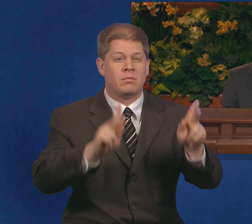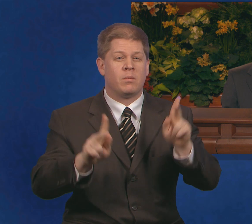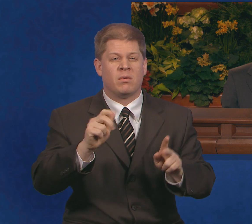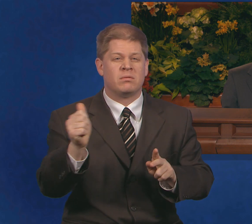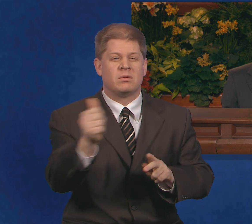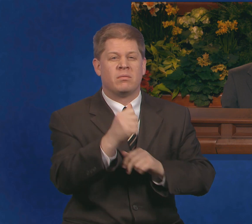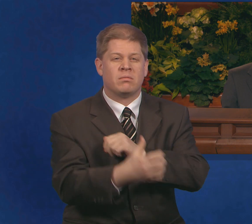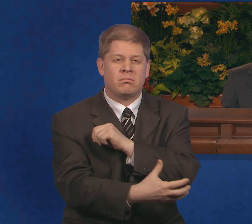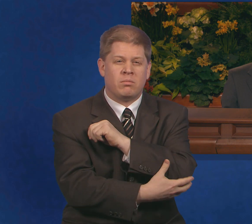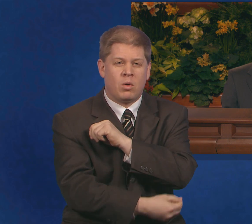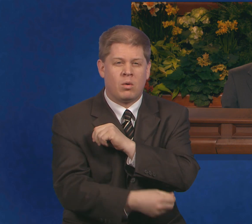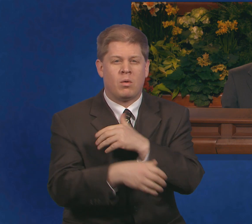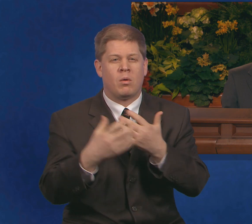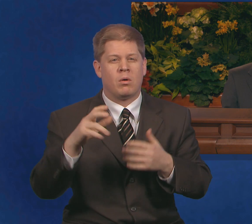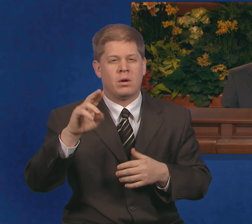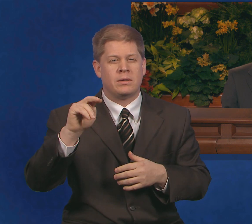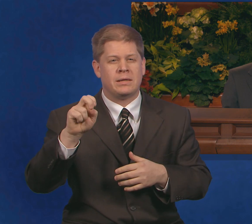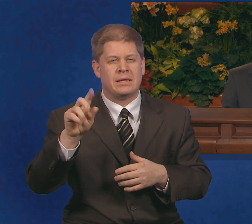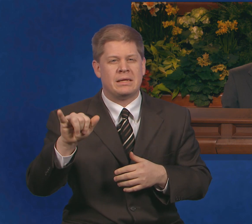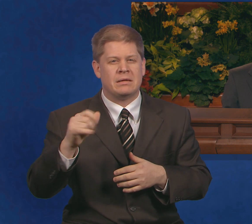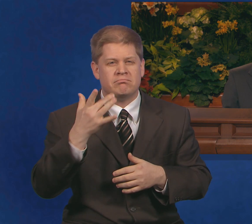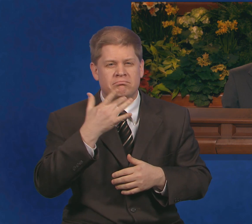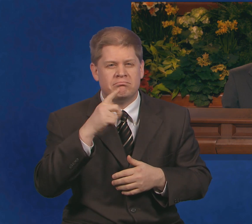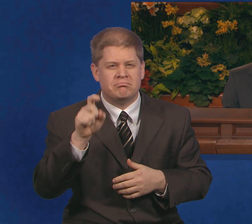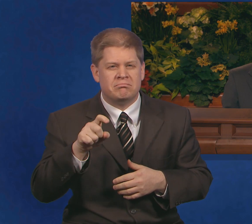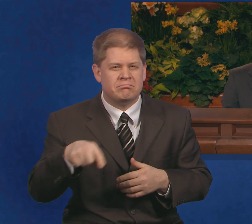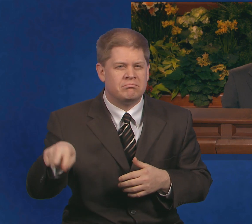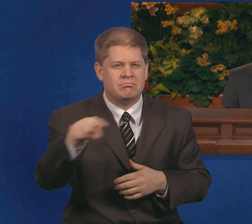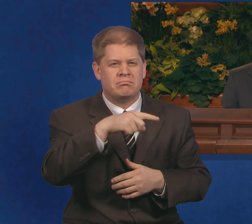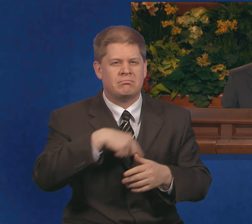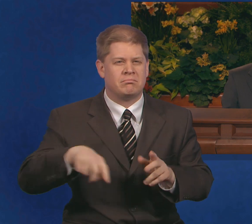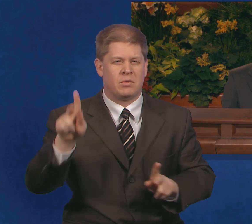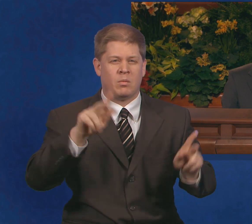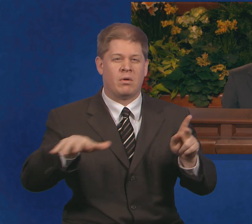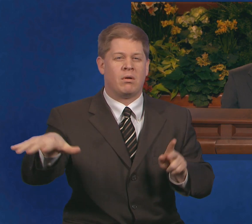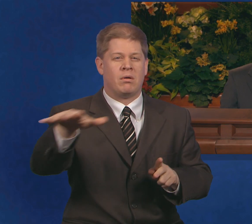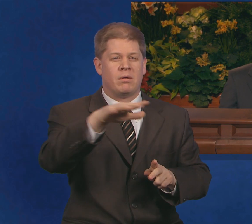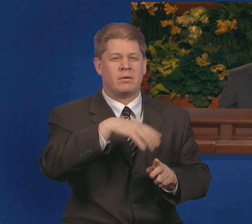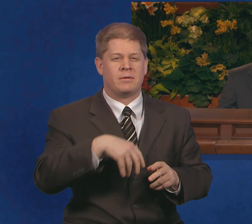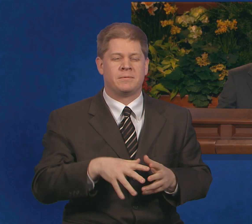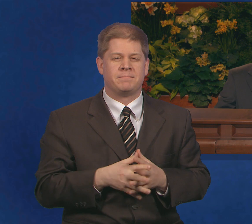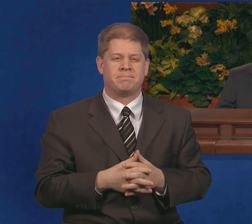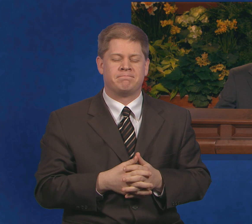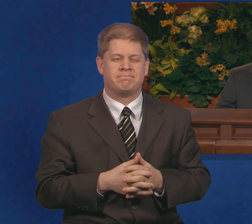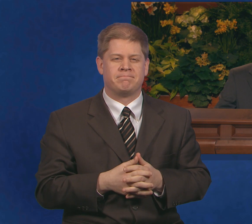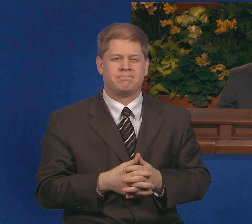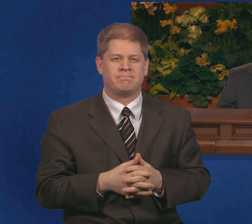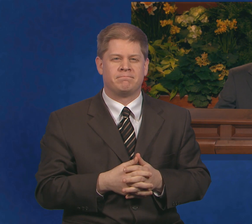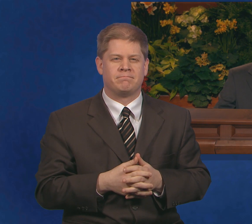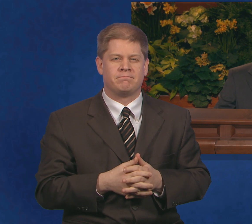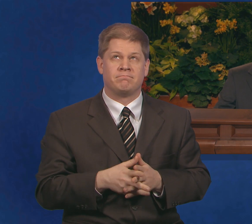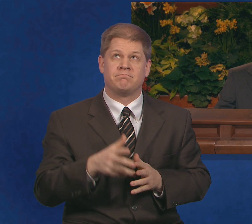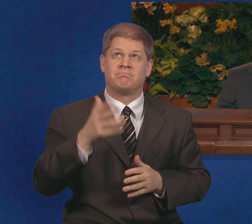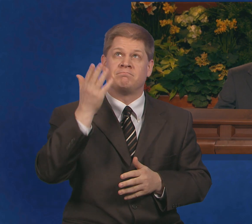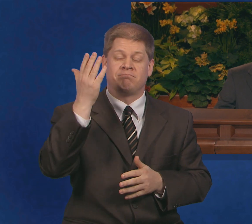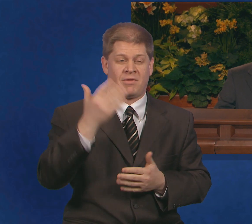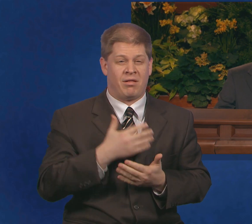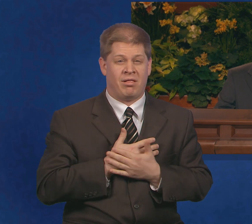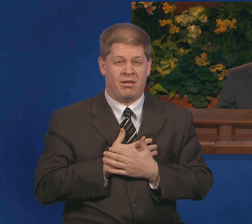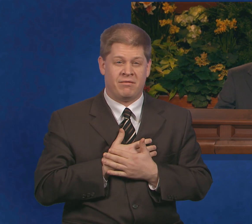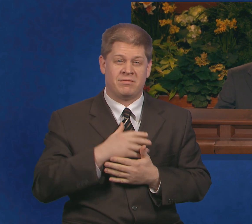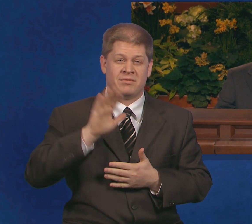and the needy among His children on earth. He loves His children